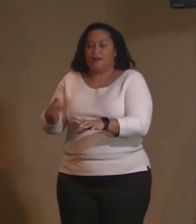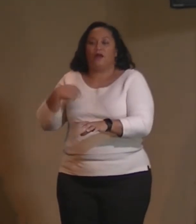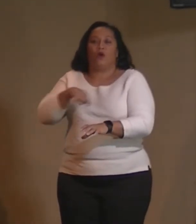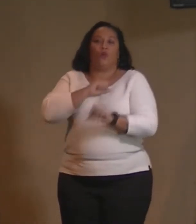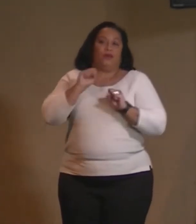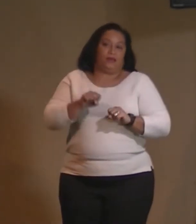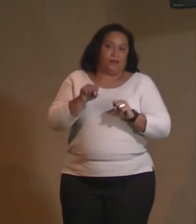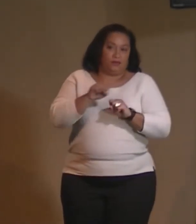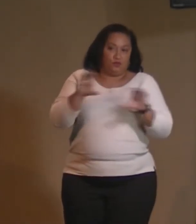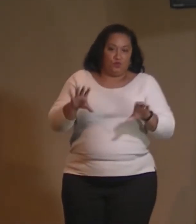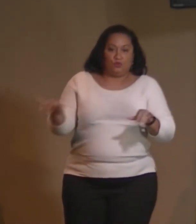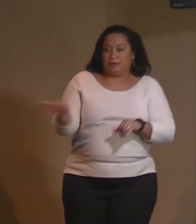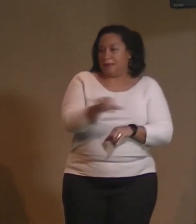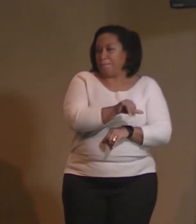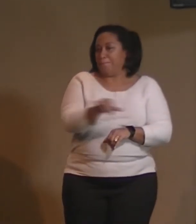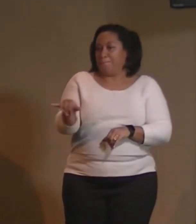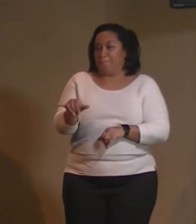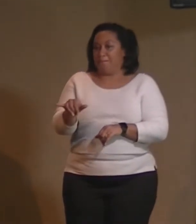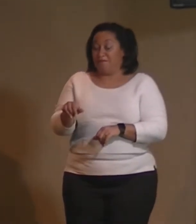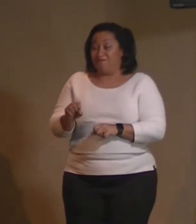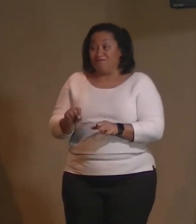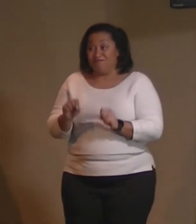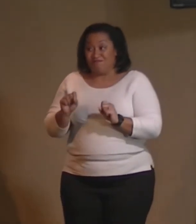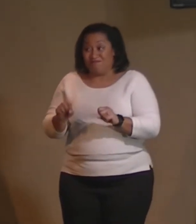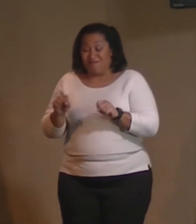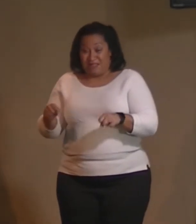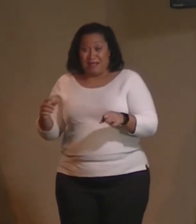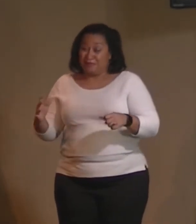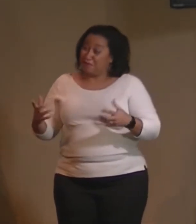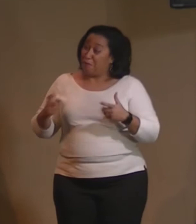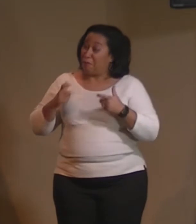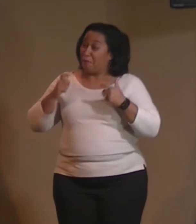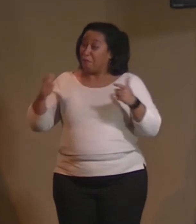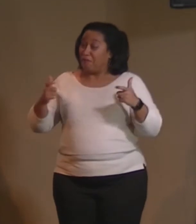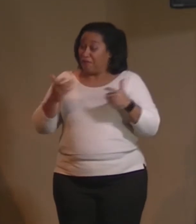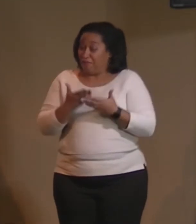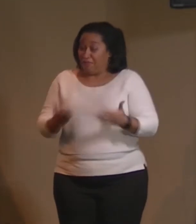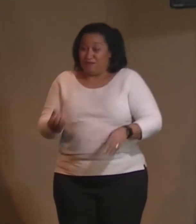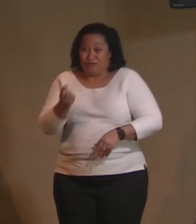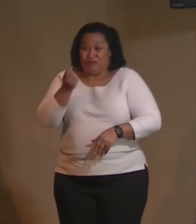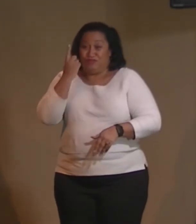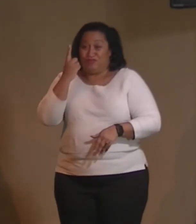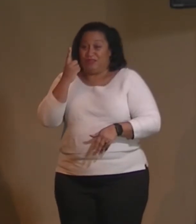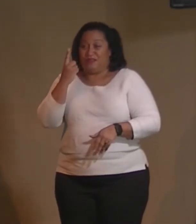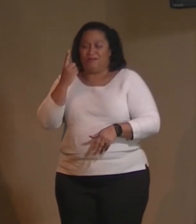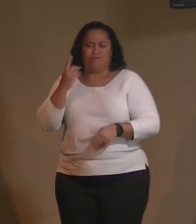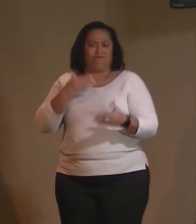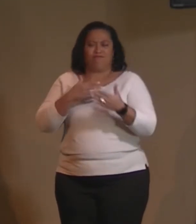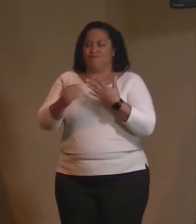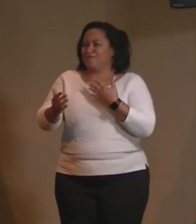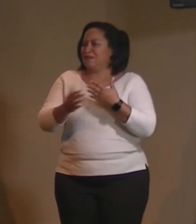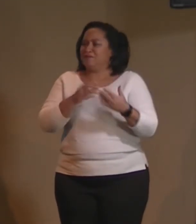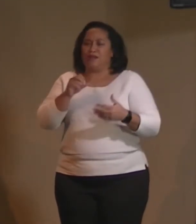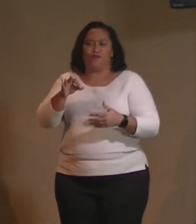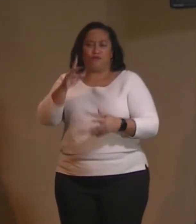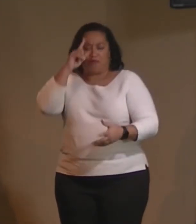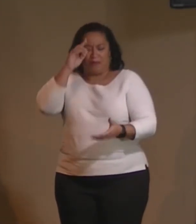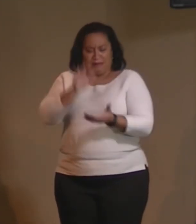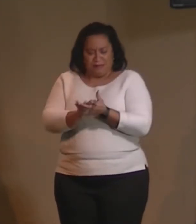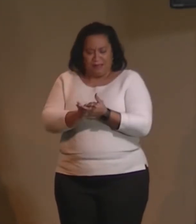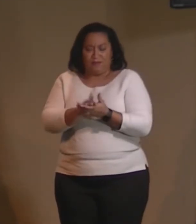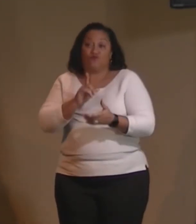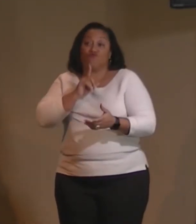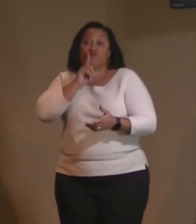That's a really big pill to swallow. And check this out. It doesn't matter if we believe he was an actual person who actually walked the earth or not.